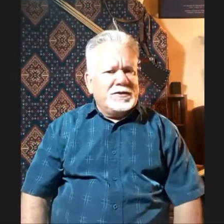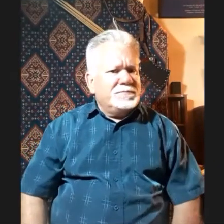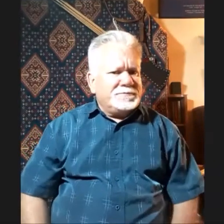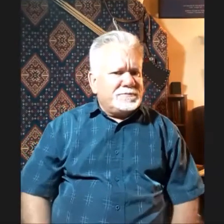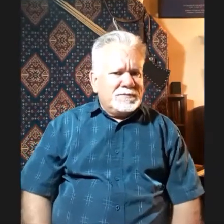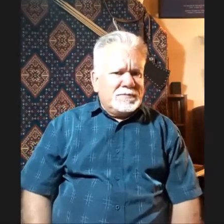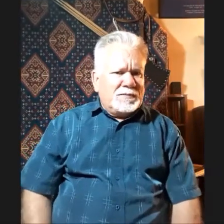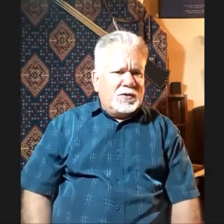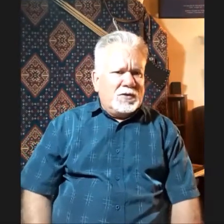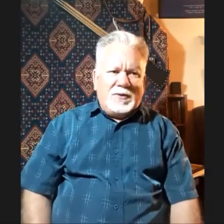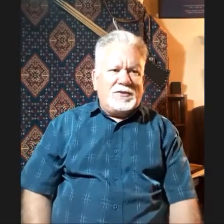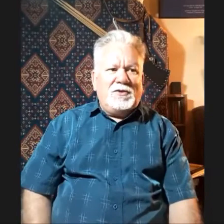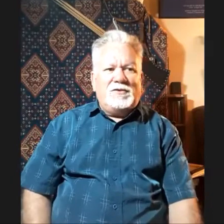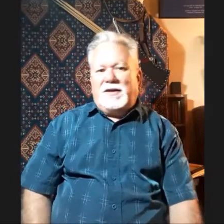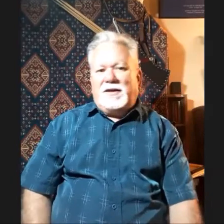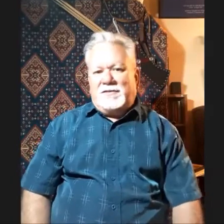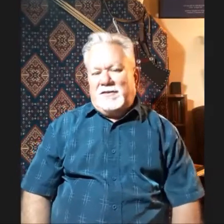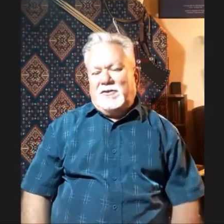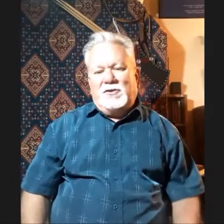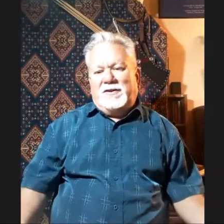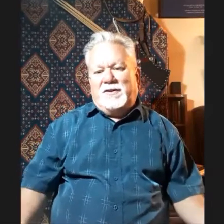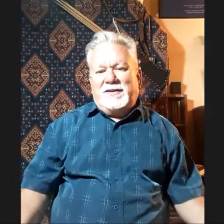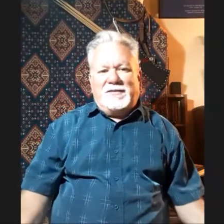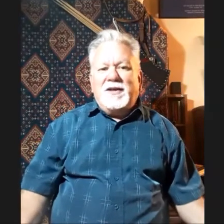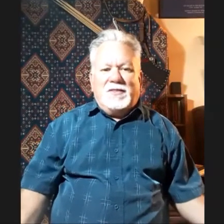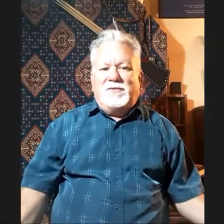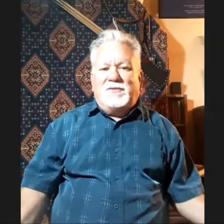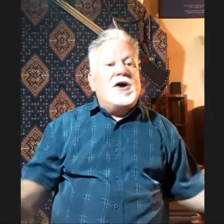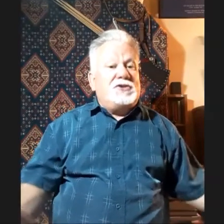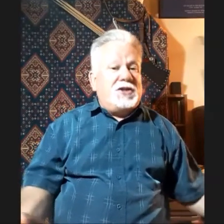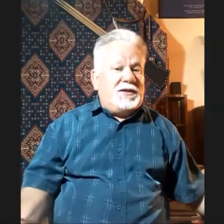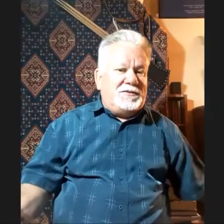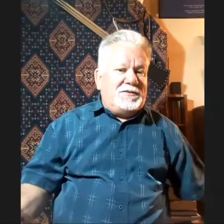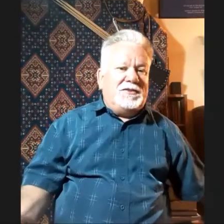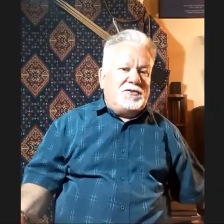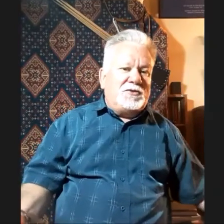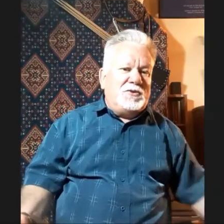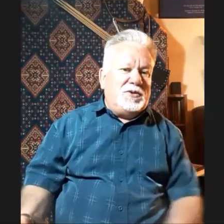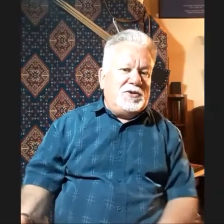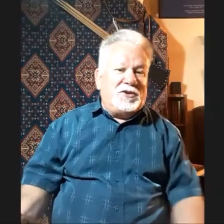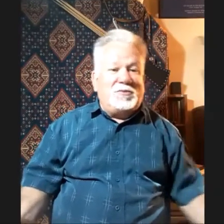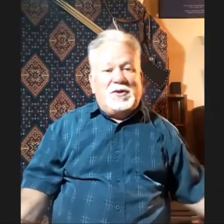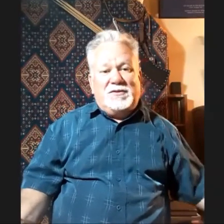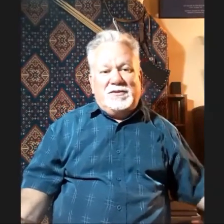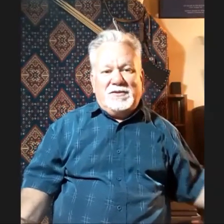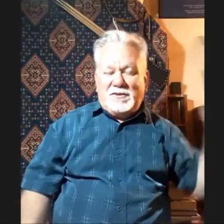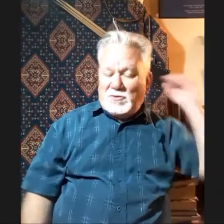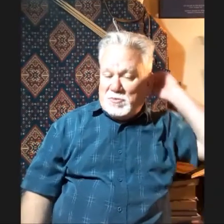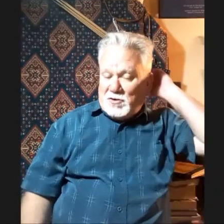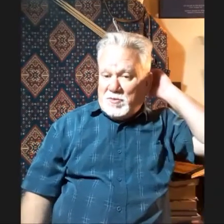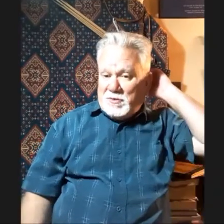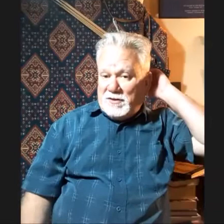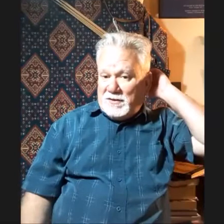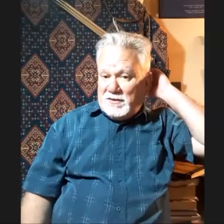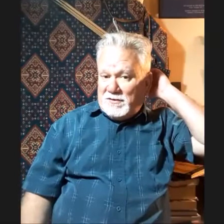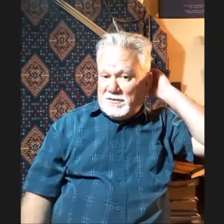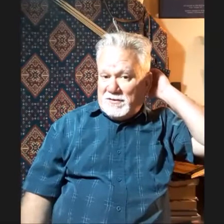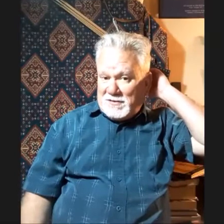on the Western United States. There's no chance that this could have been transmitted. This could be a common thing. This is